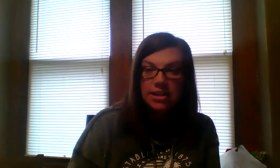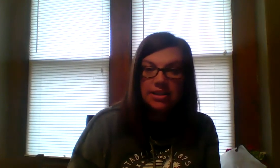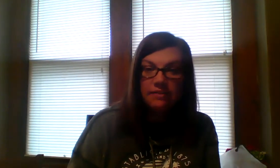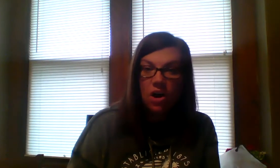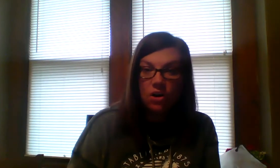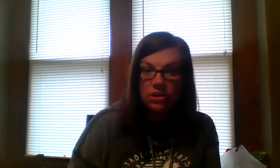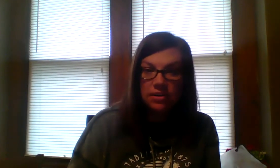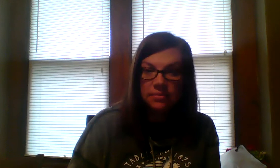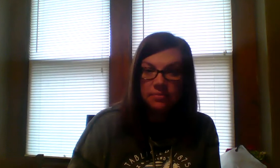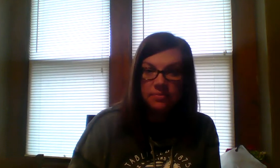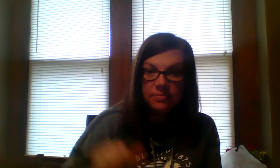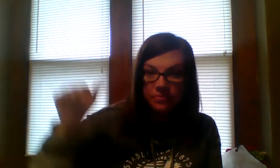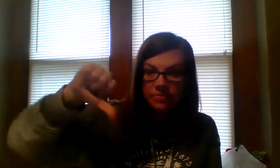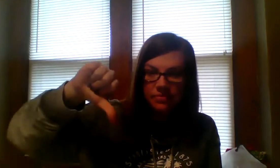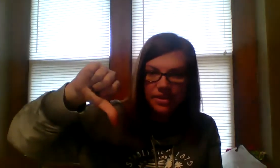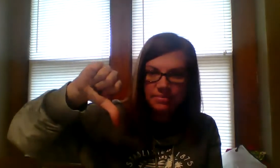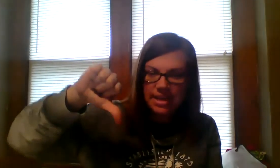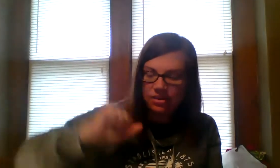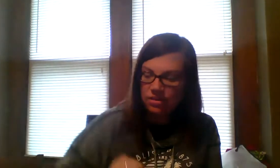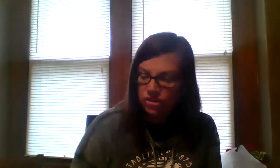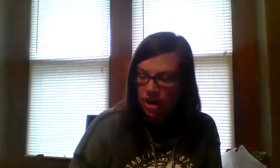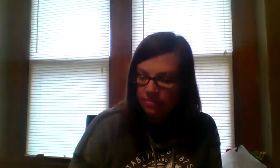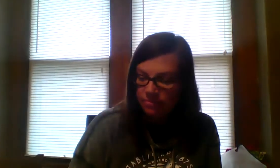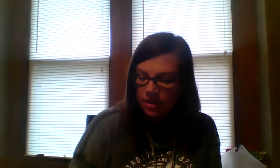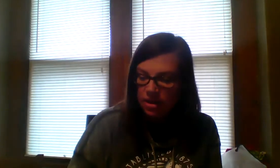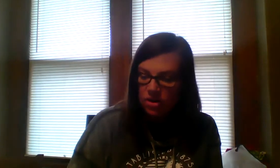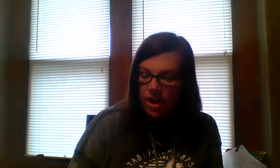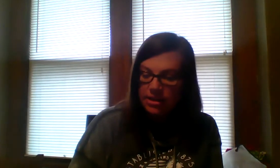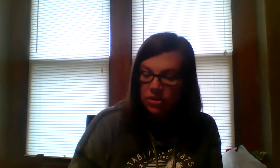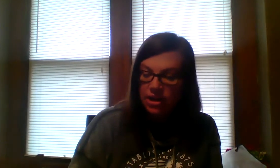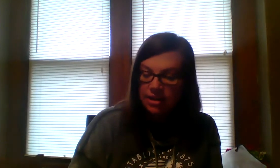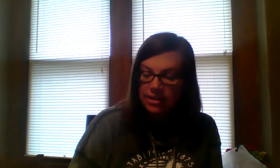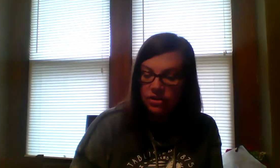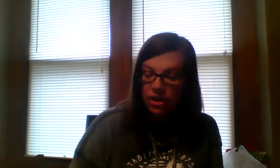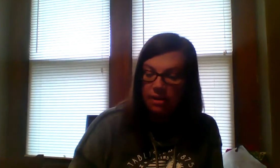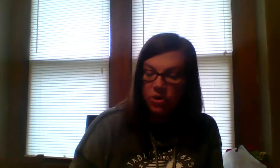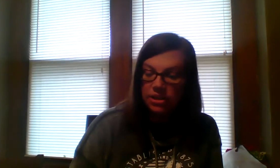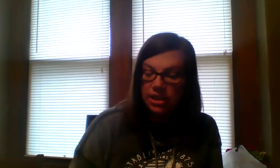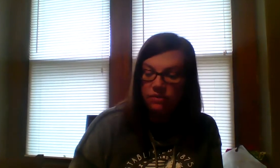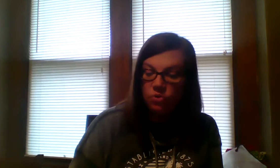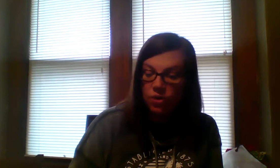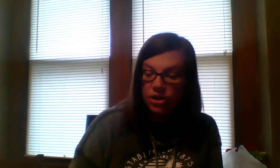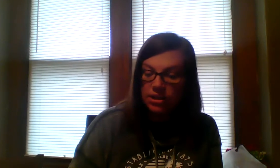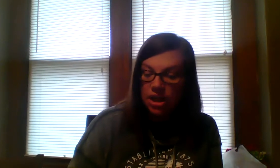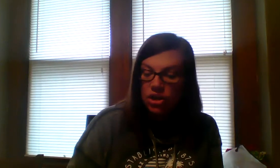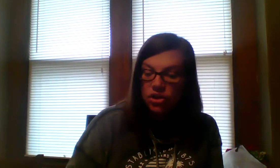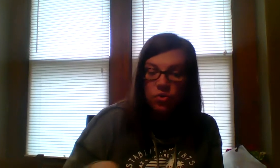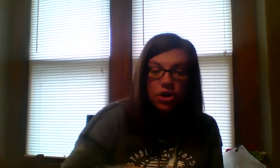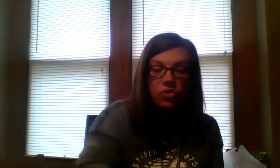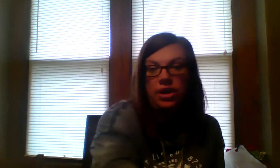difficult. Thumbs down, good job. Okay, so the next section, I'm going to give you words. You're going